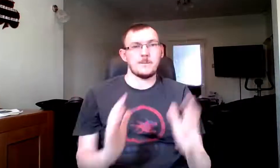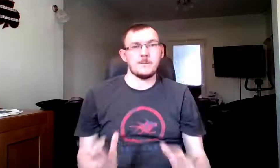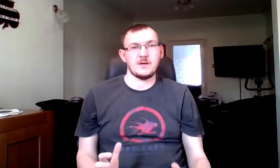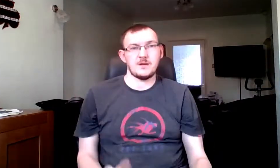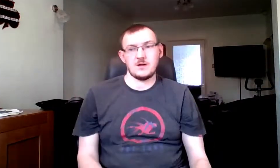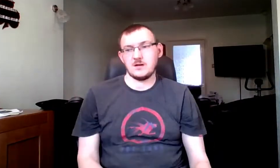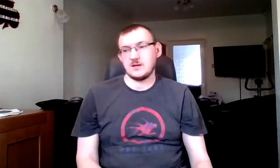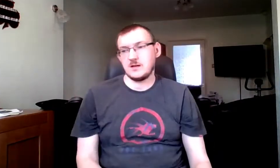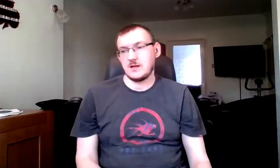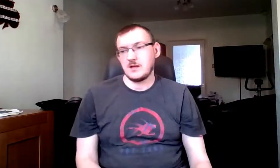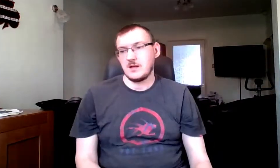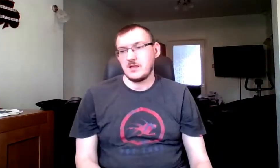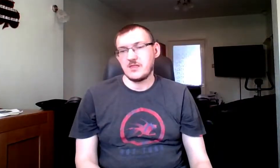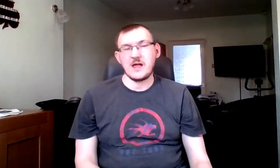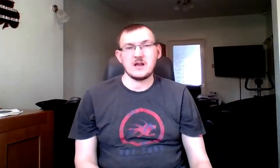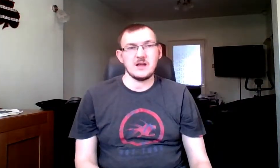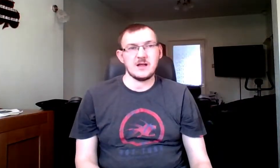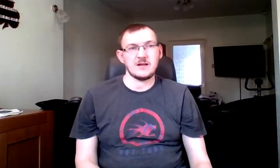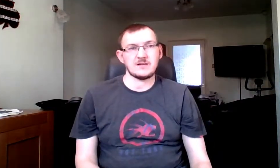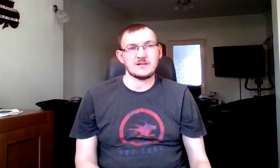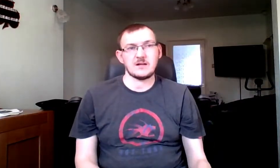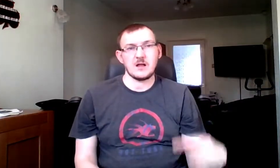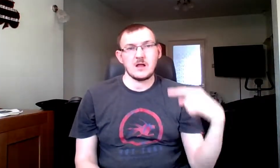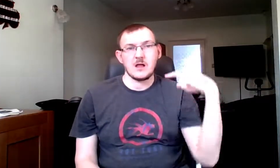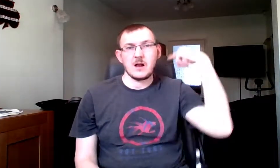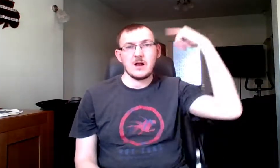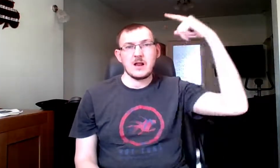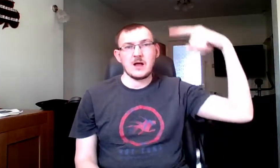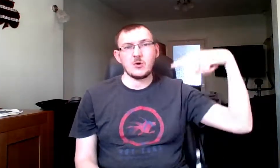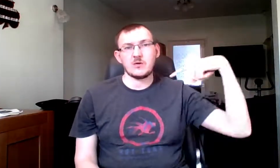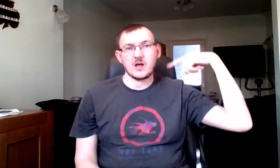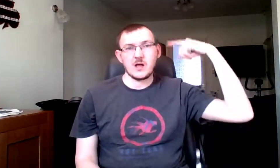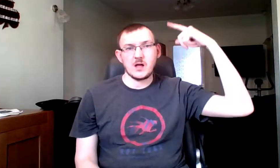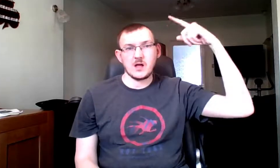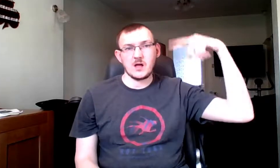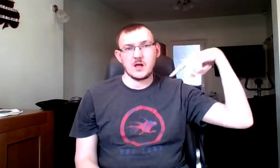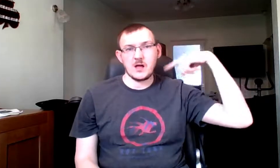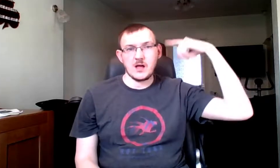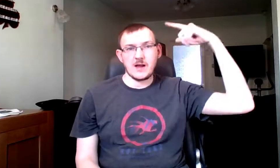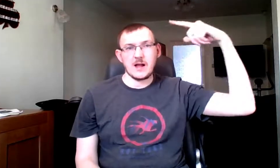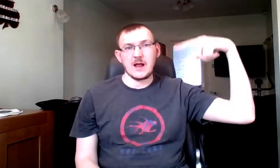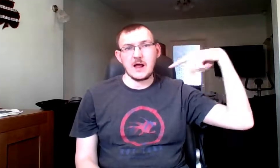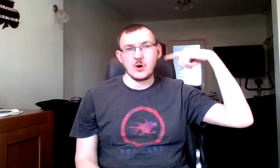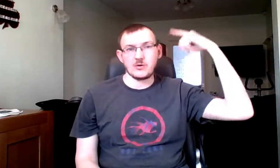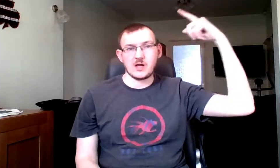Then it's louder and louder,